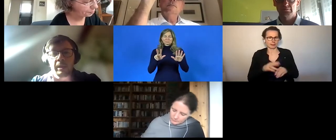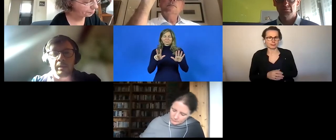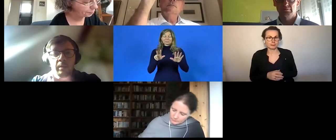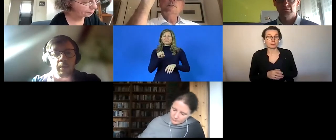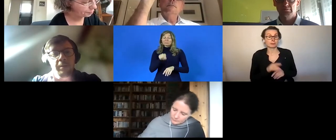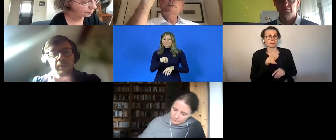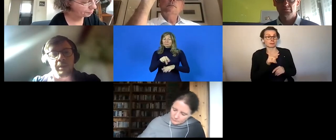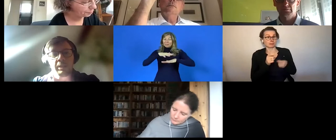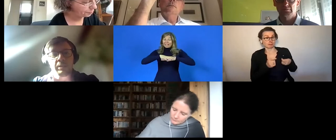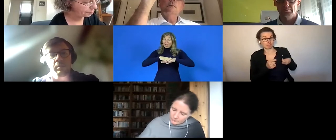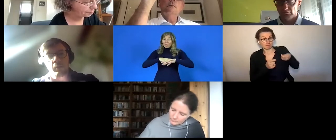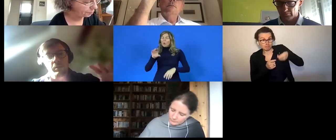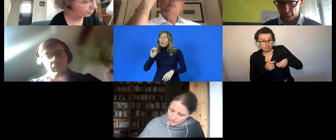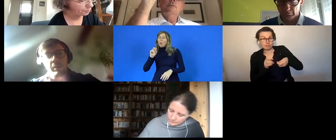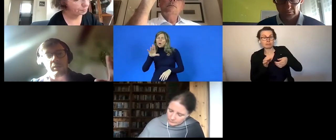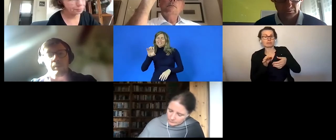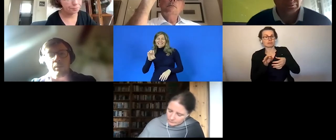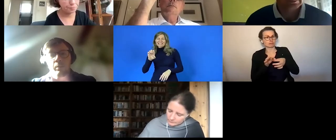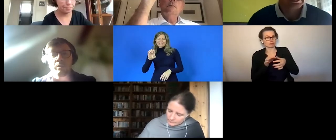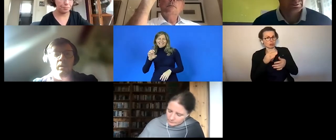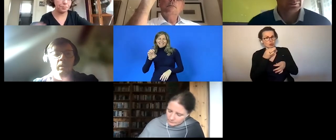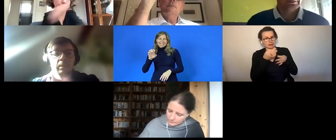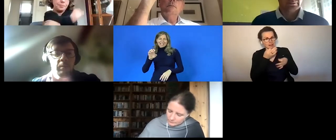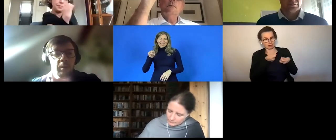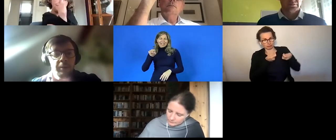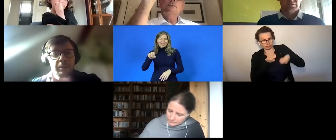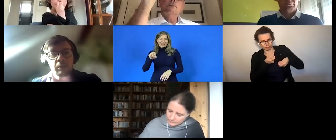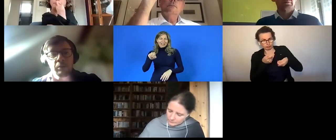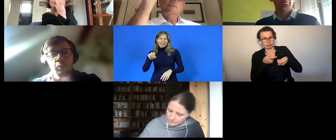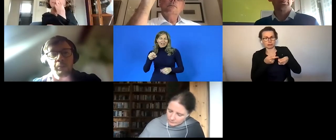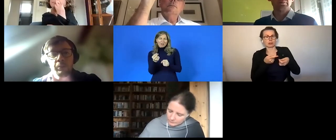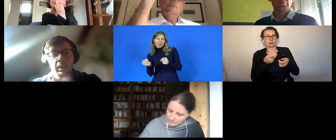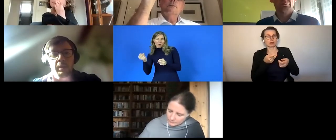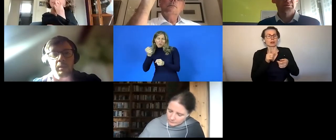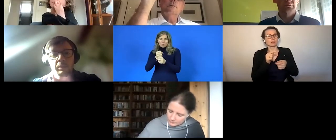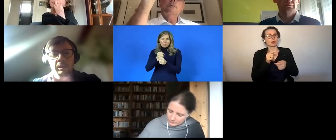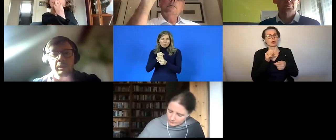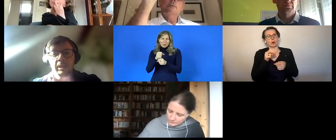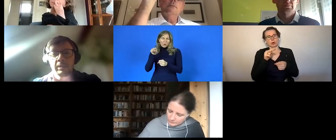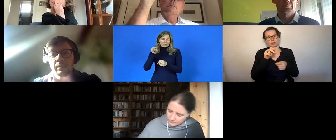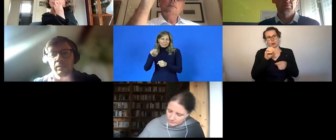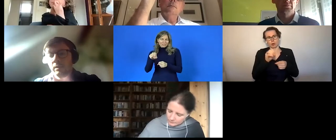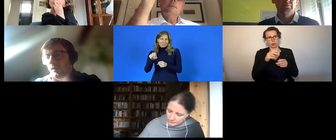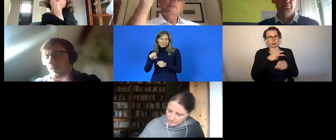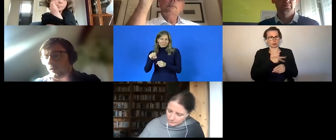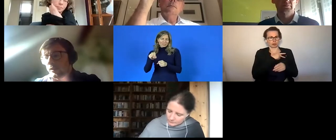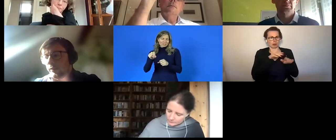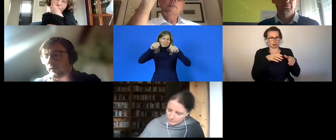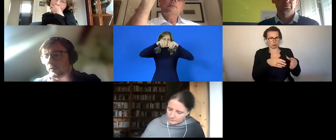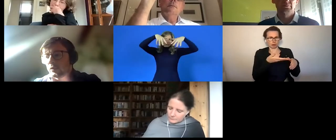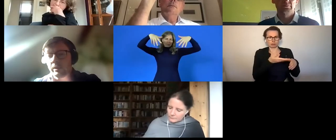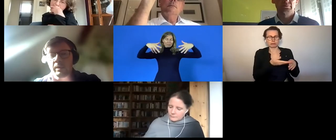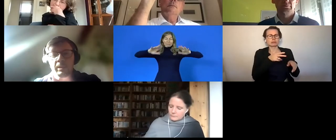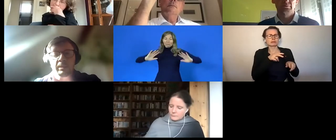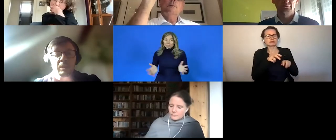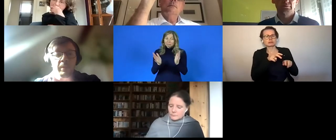by the on the foundation which is a foundation that belongs to the on the social group uh which is an organization promoting the right